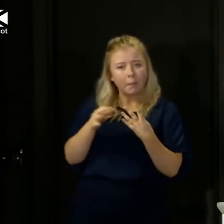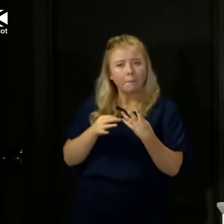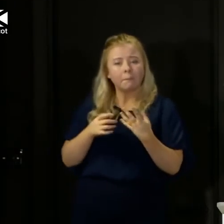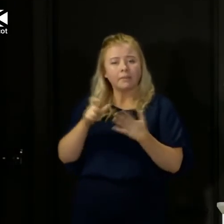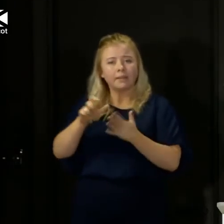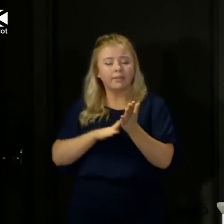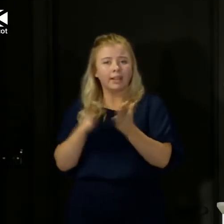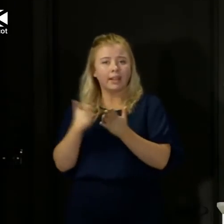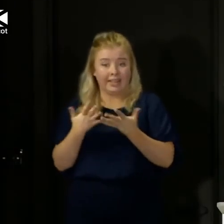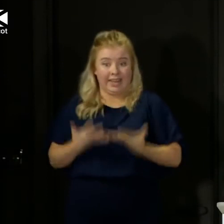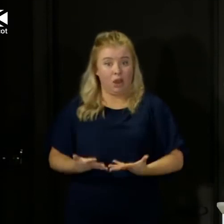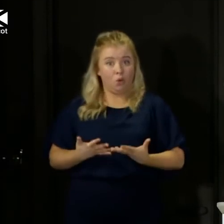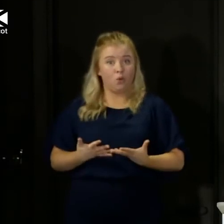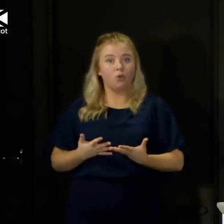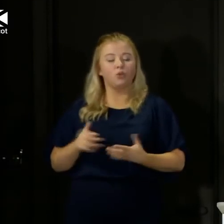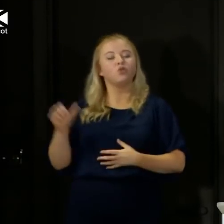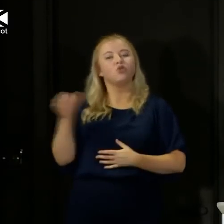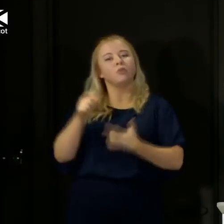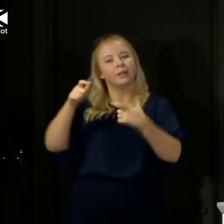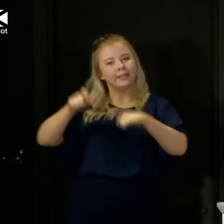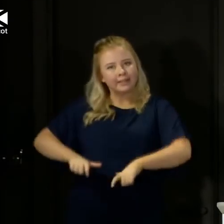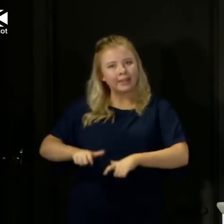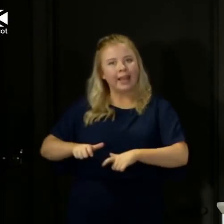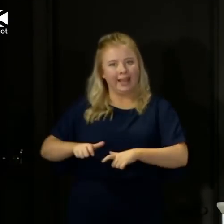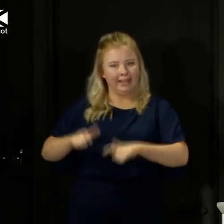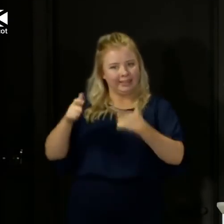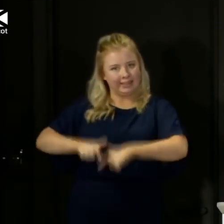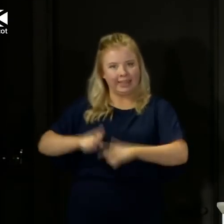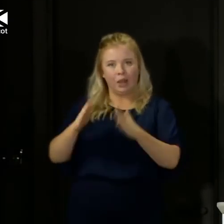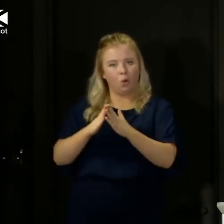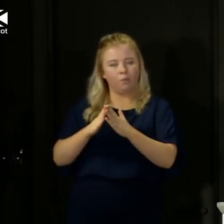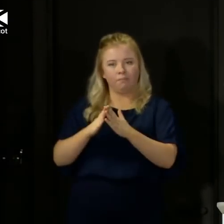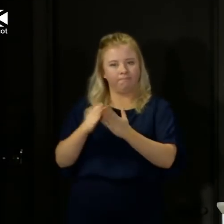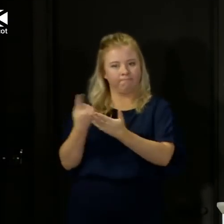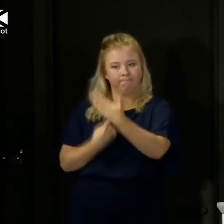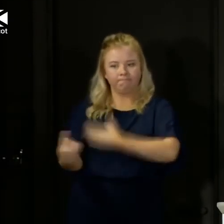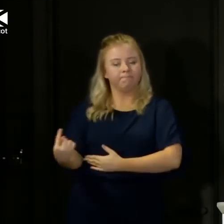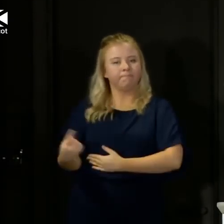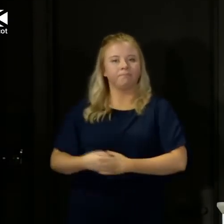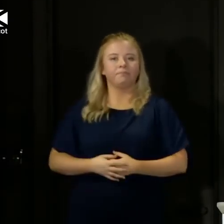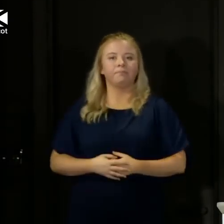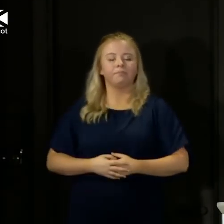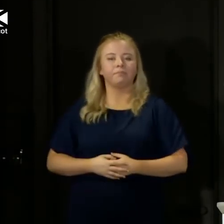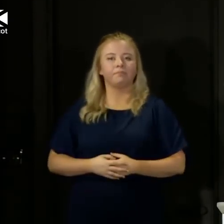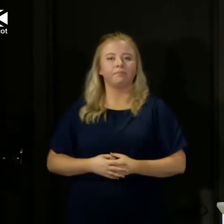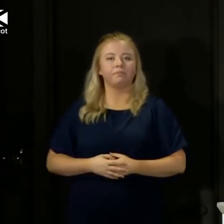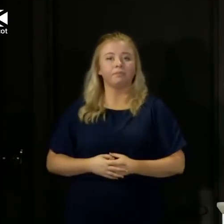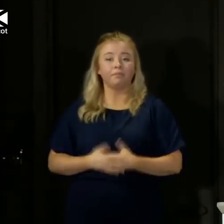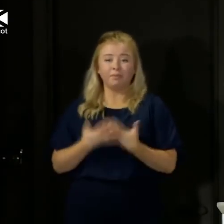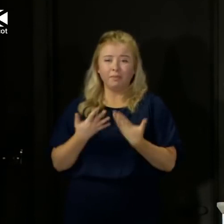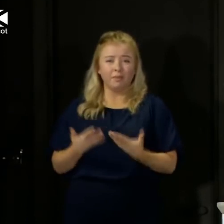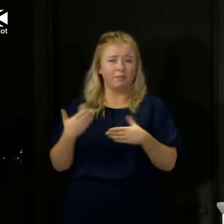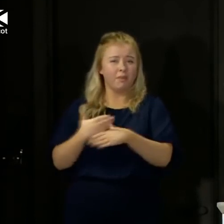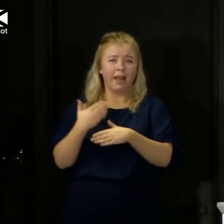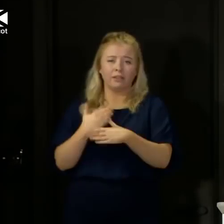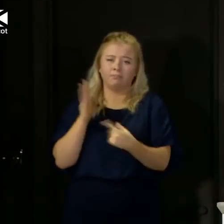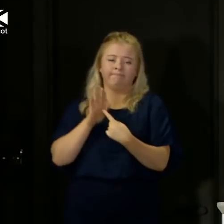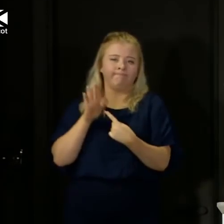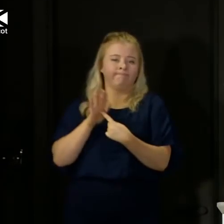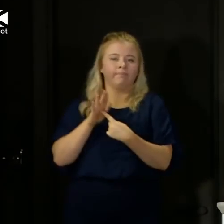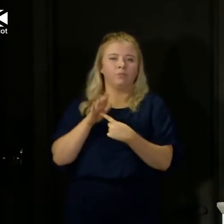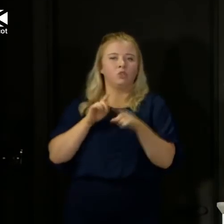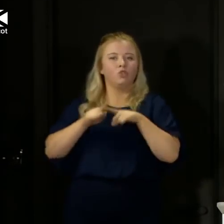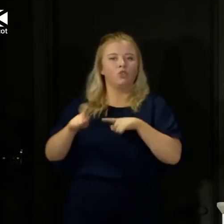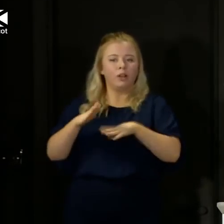before the launch of Test and Protect, then you should stay at home completely. At the moment, these actions are vital to slow